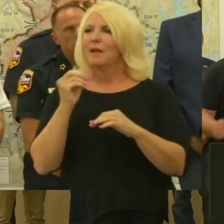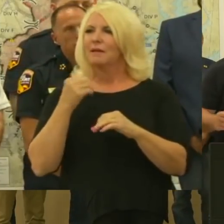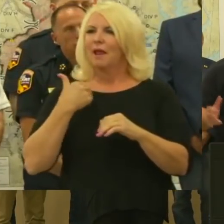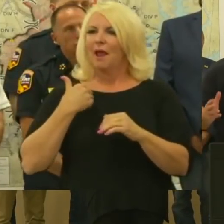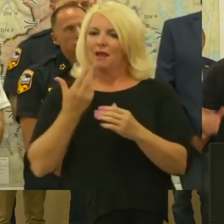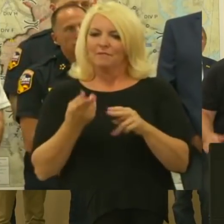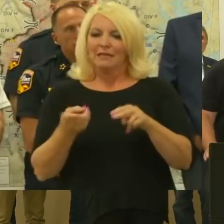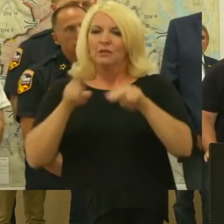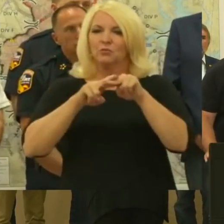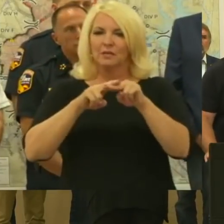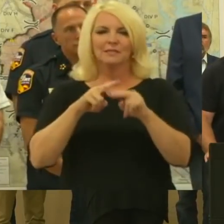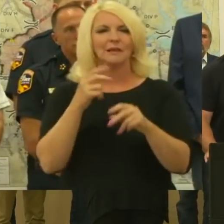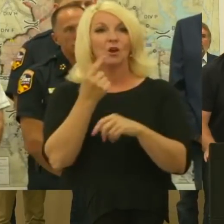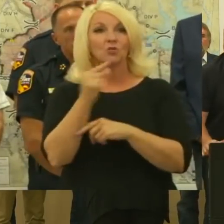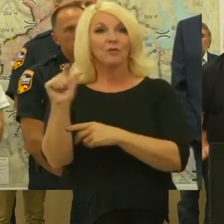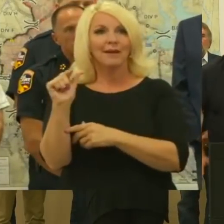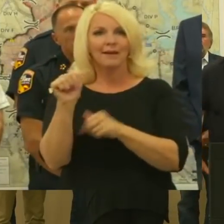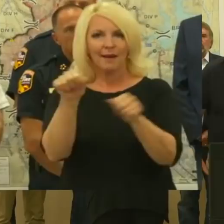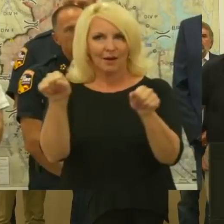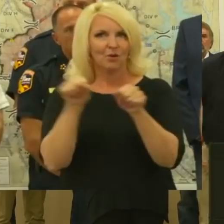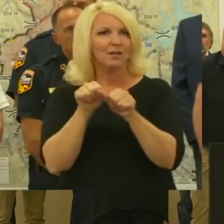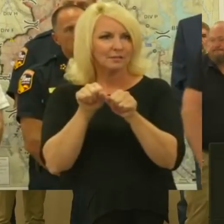urban interface, those kind of things.